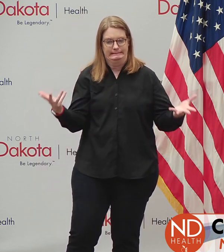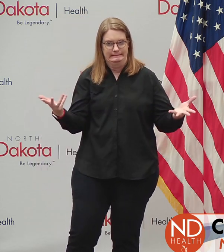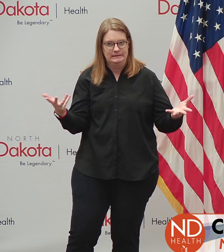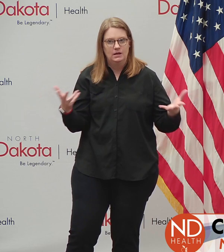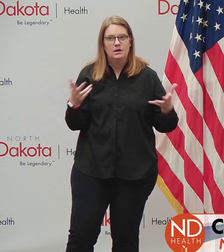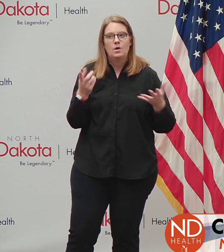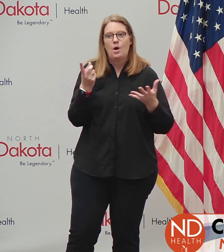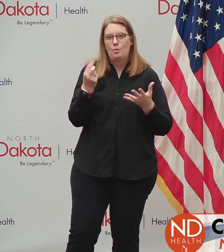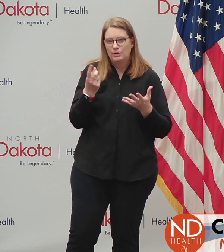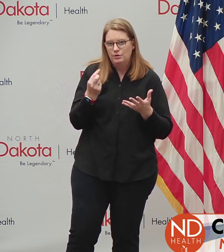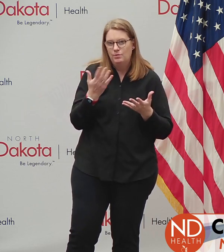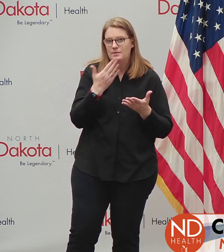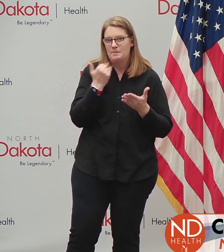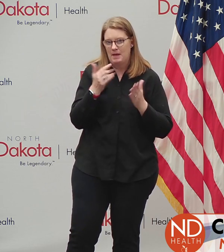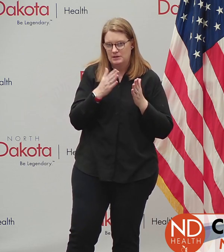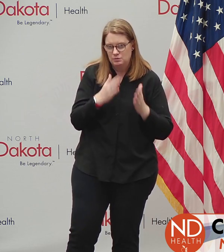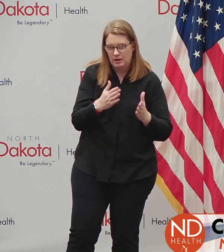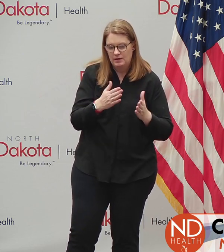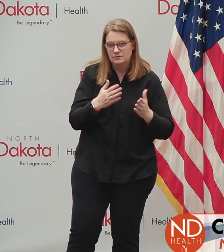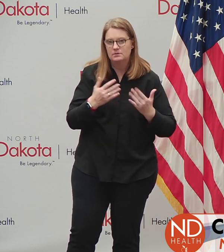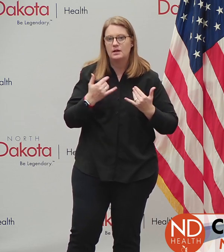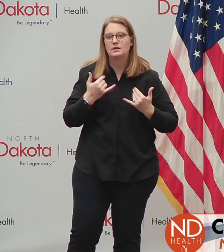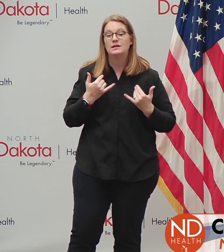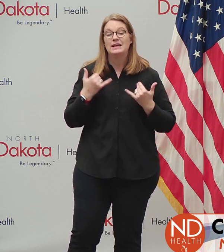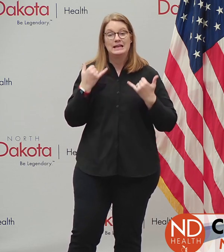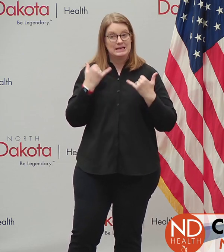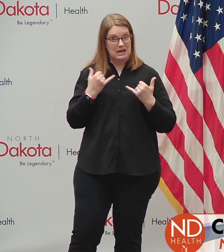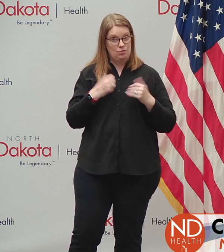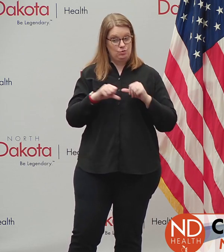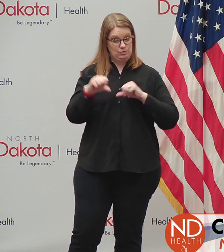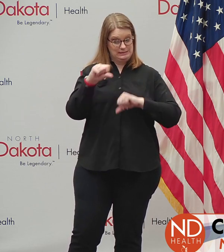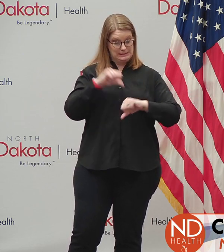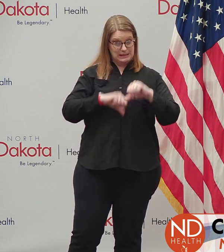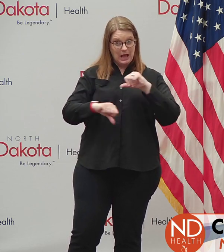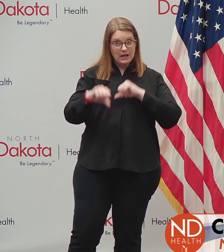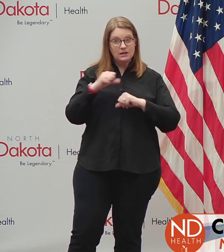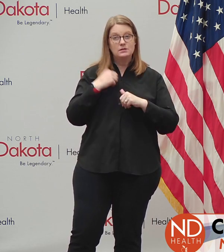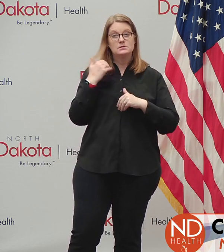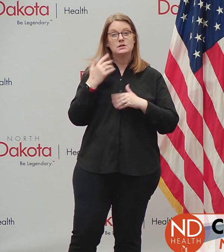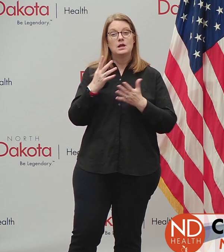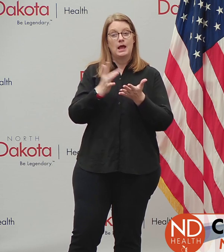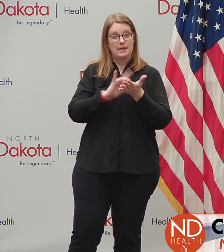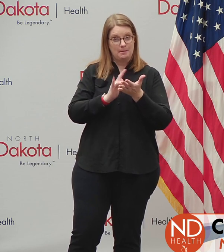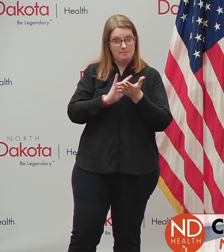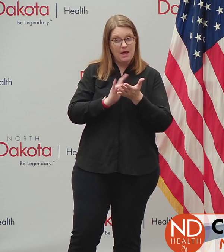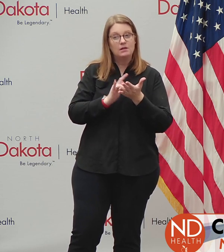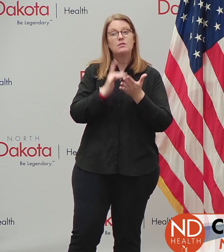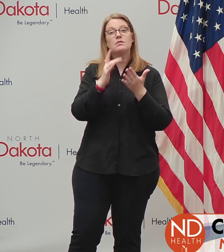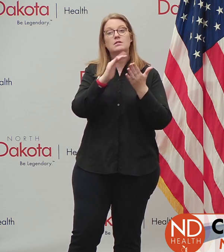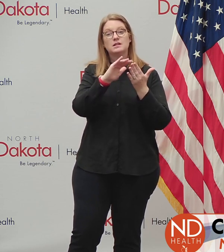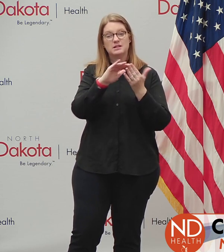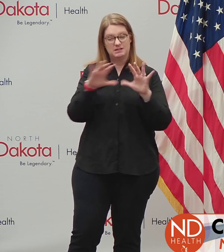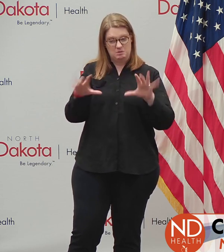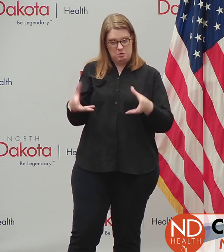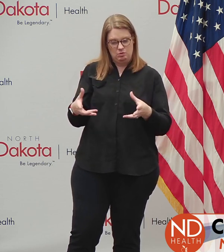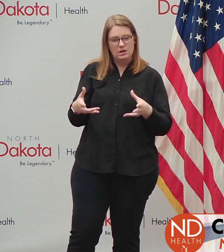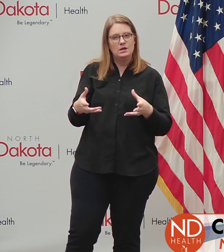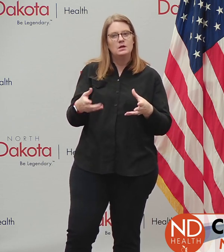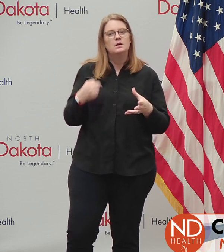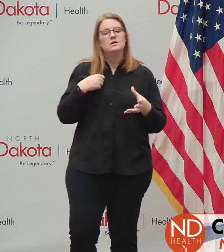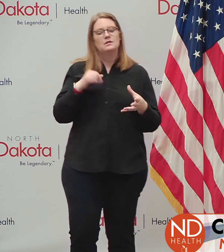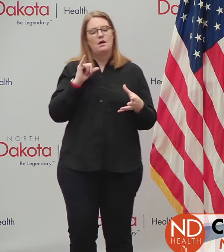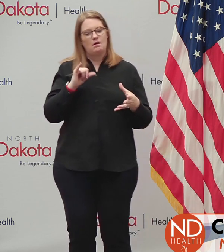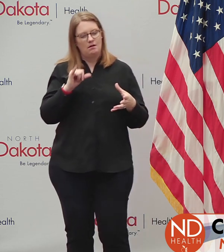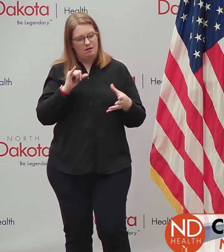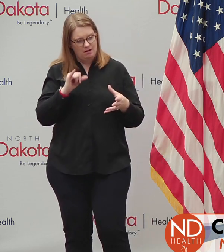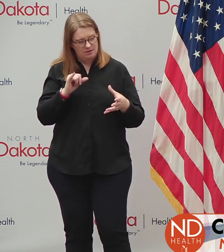best practices. And through the process of science, the medical community continues to refine practices, as well